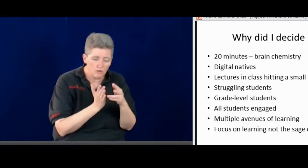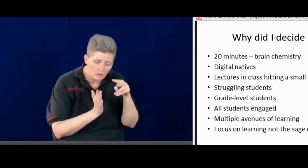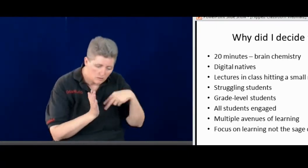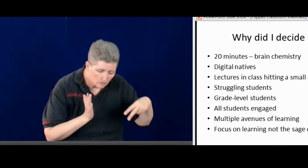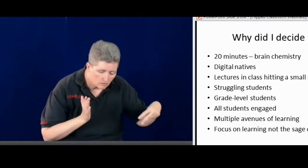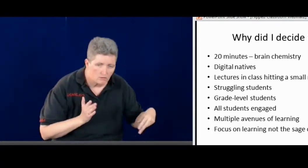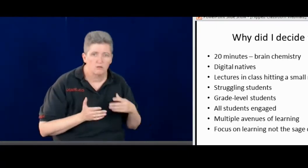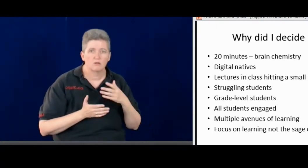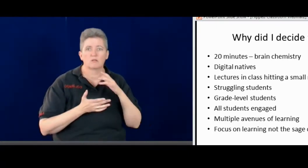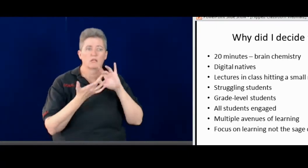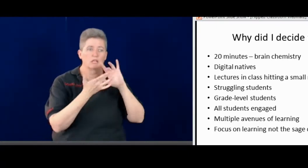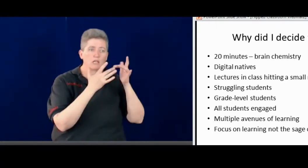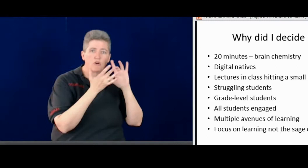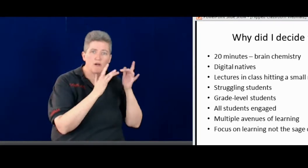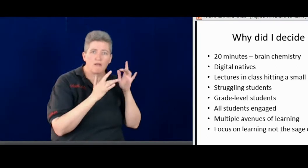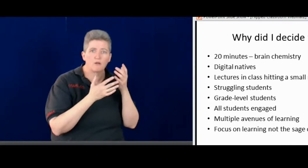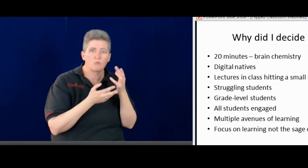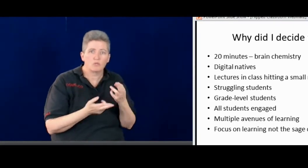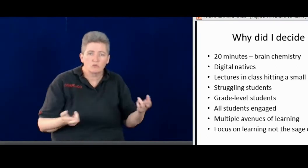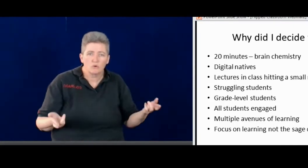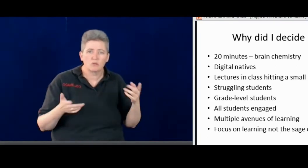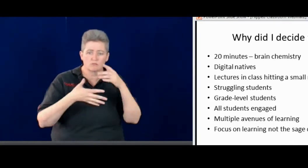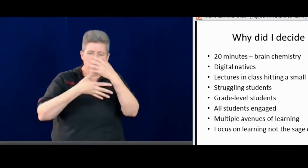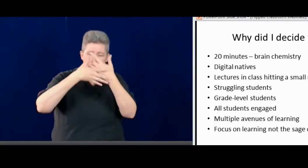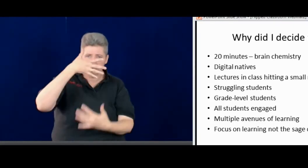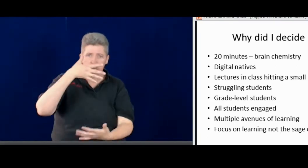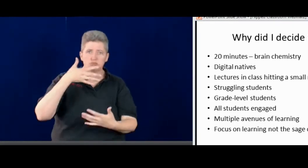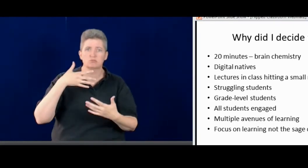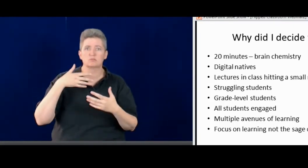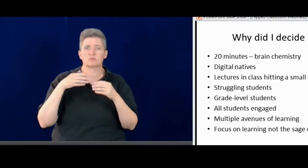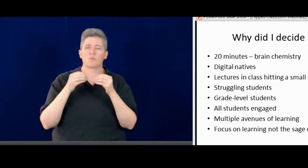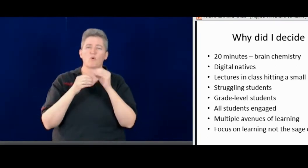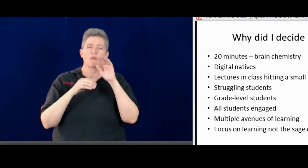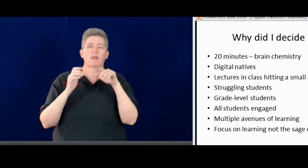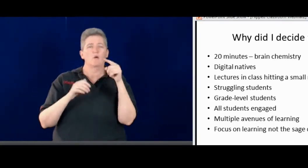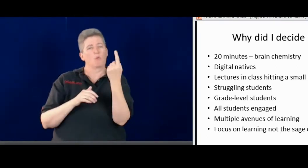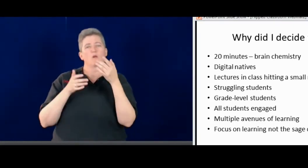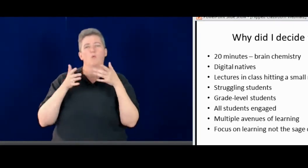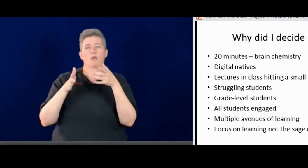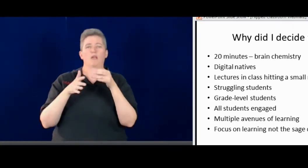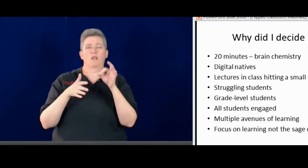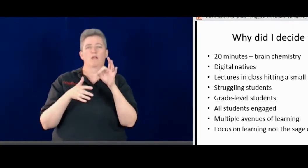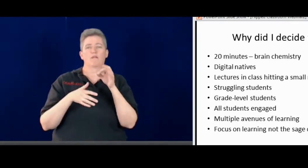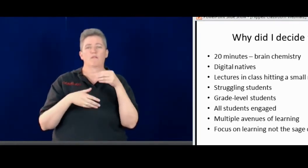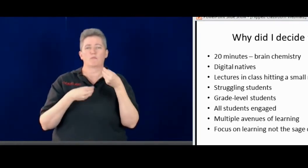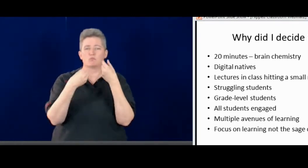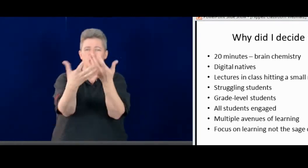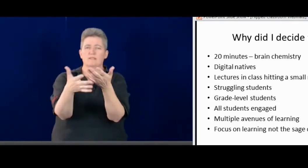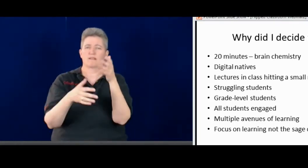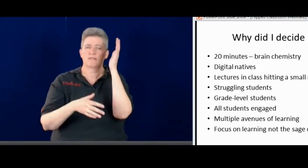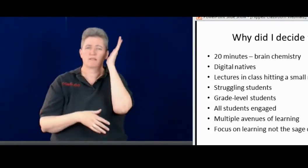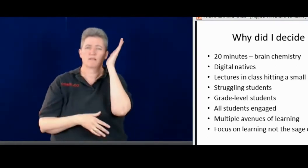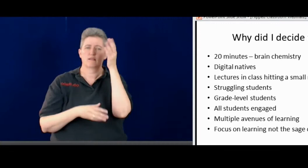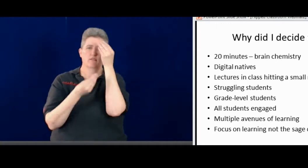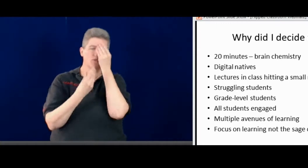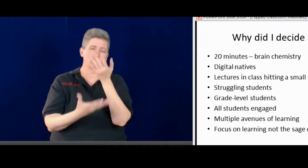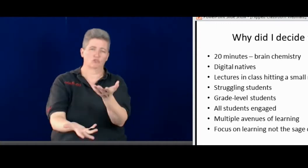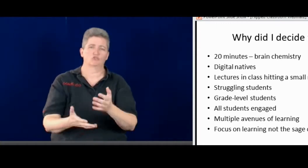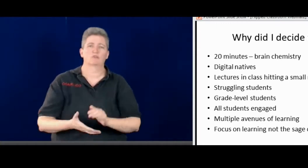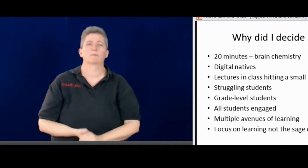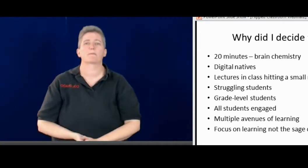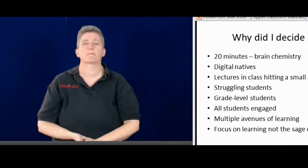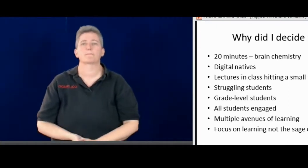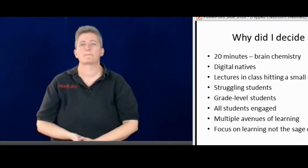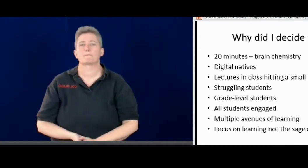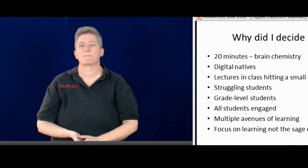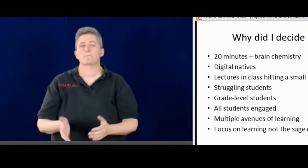And then they also, you know, look through the books. There's internet. They're writing notes. There's a variety of different resources. It's more than just one way of